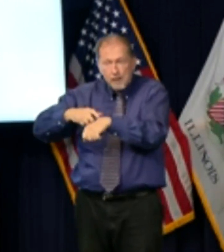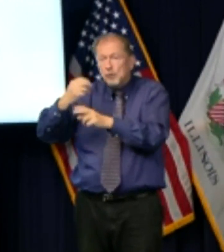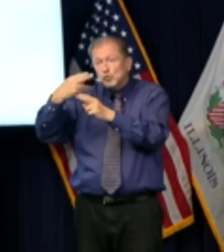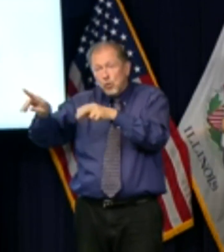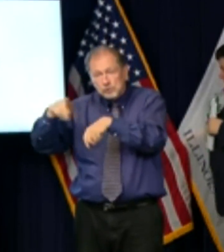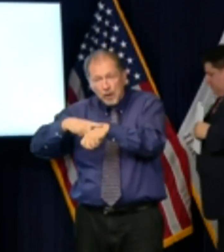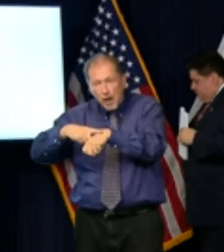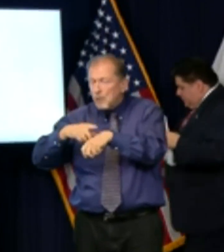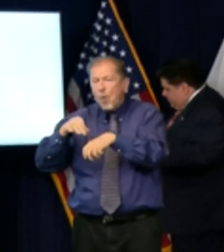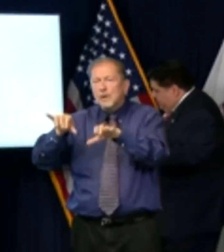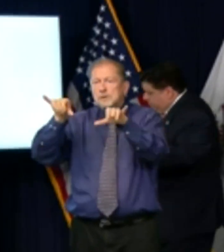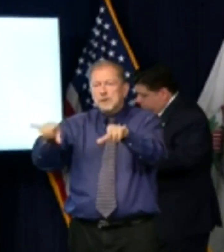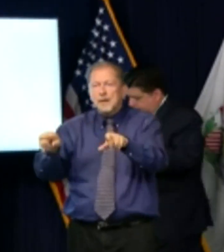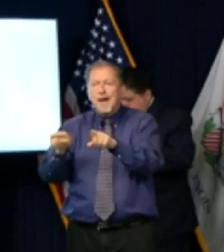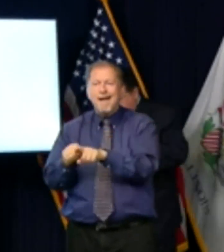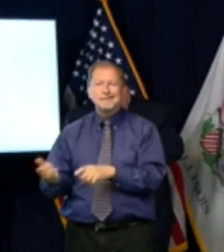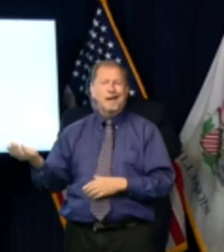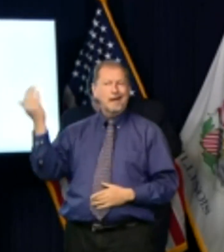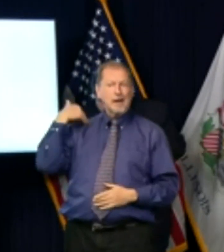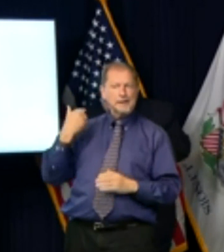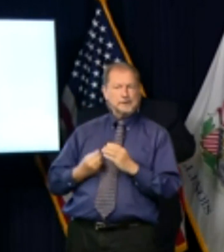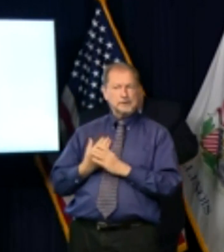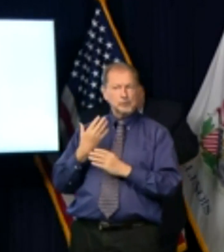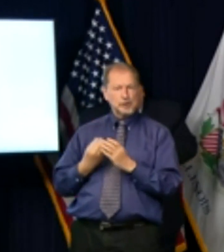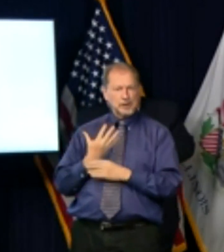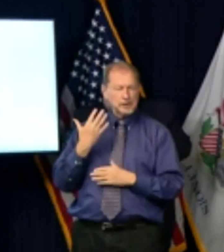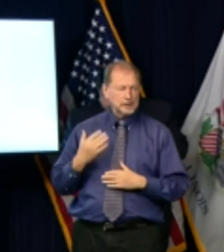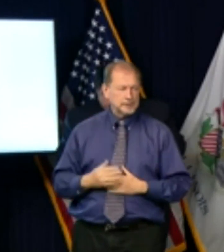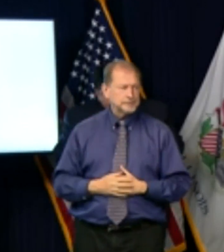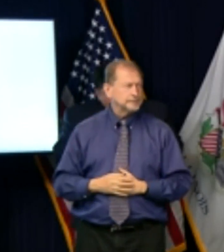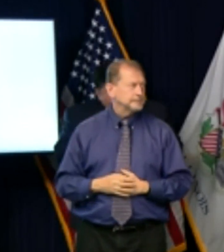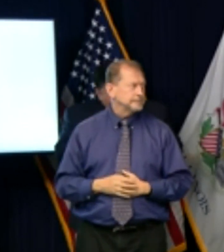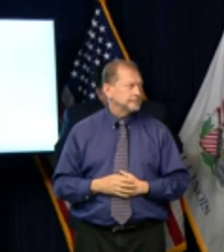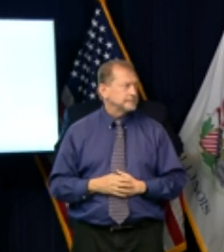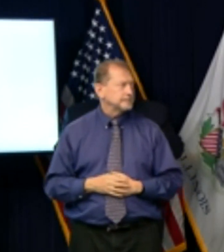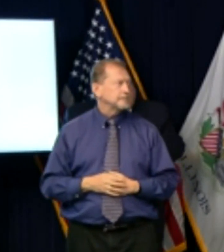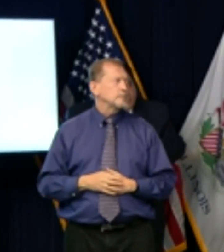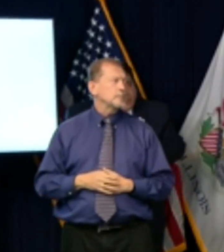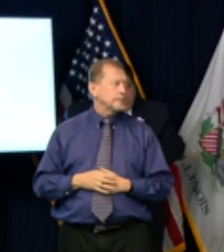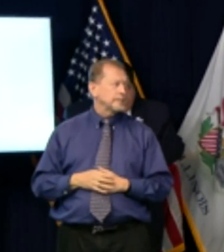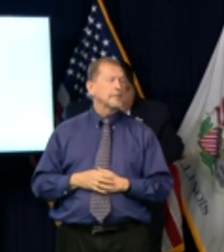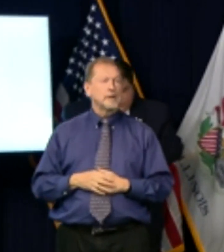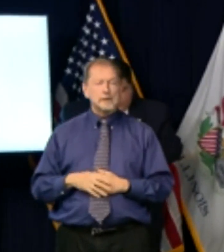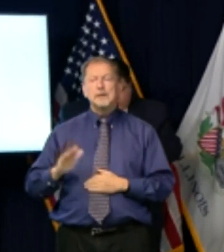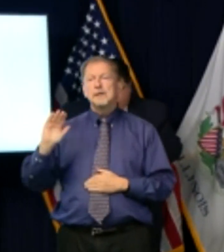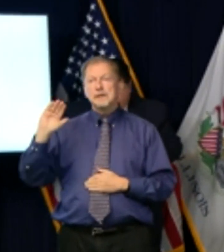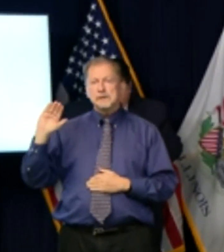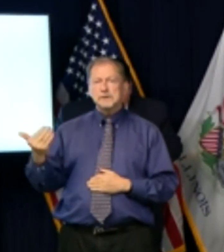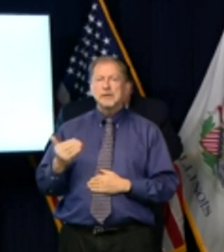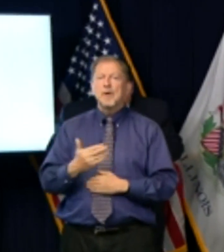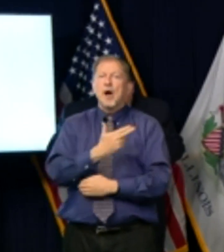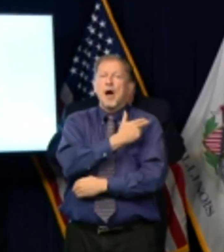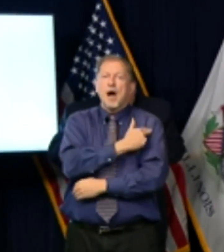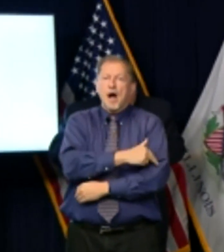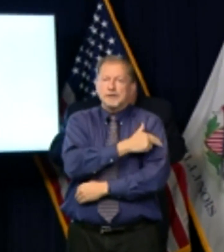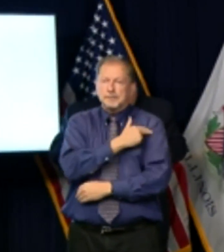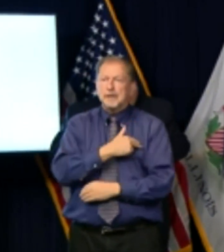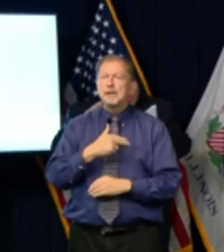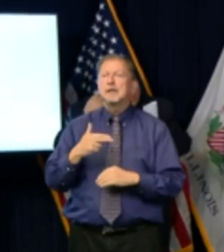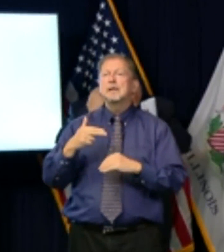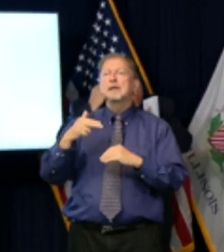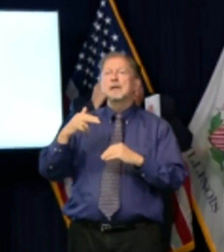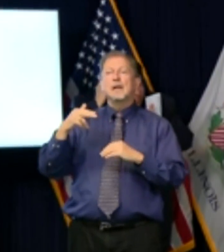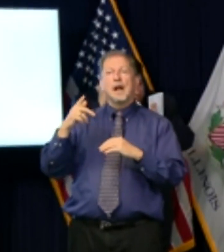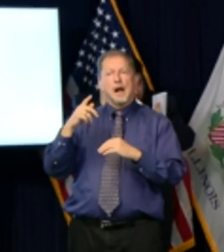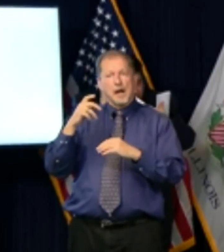the hospital with covid as they were last spring yeah and dr seen can speak for his hospital but it looks like there's a little bit more rapid turnover